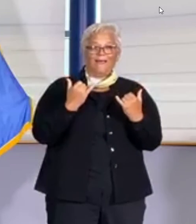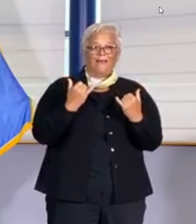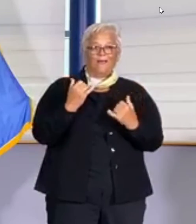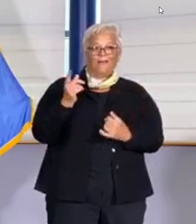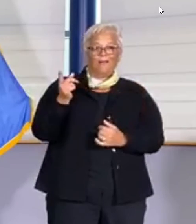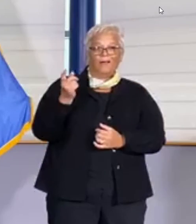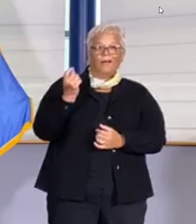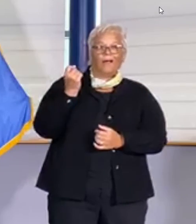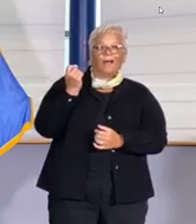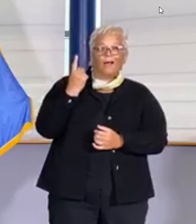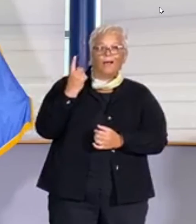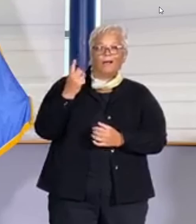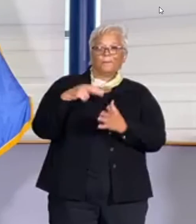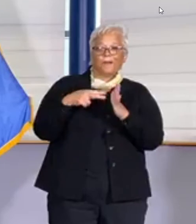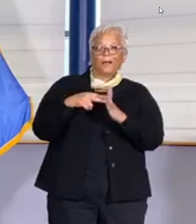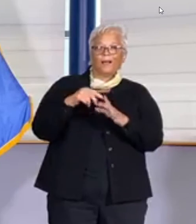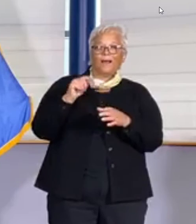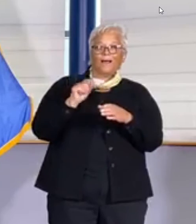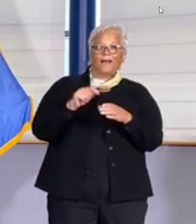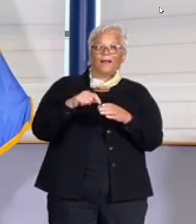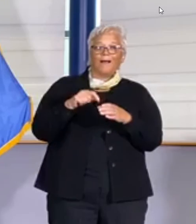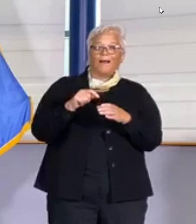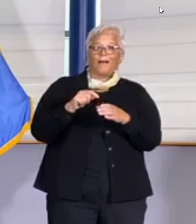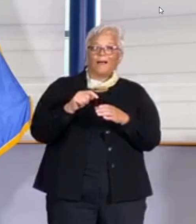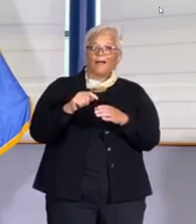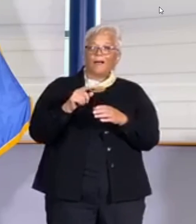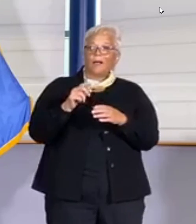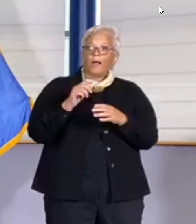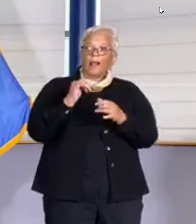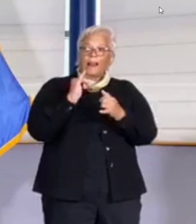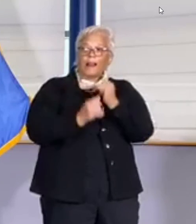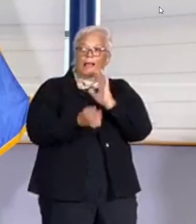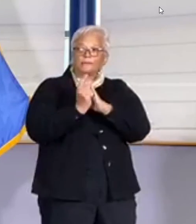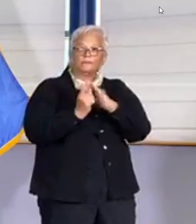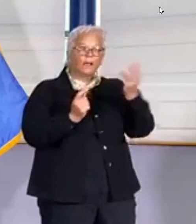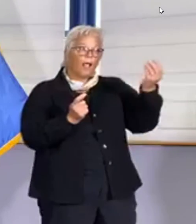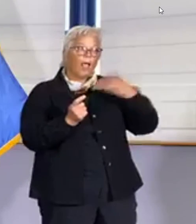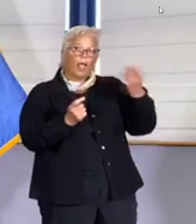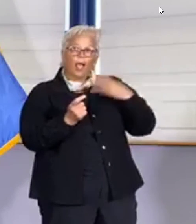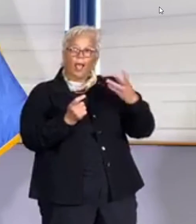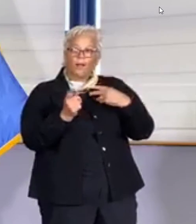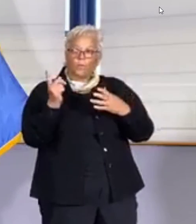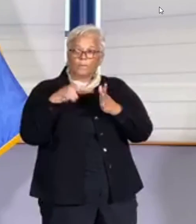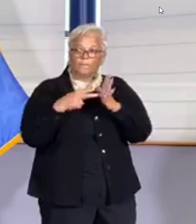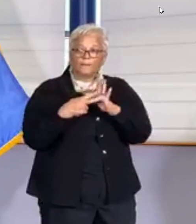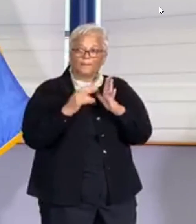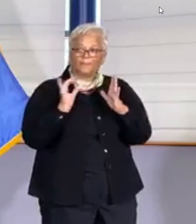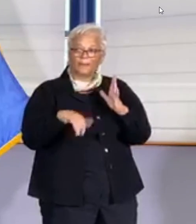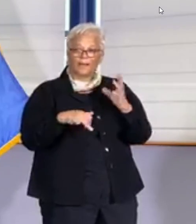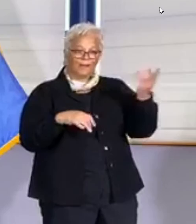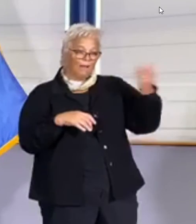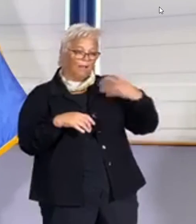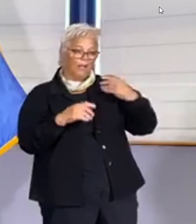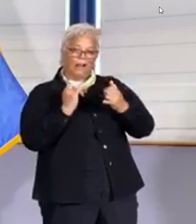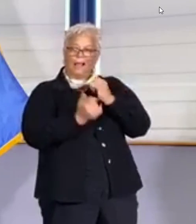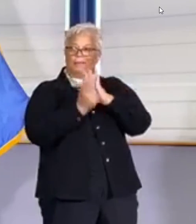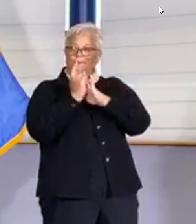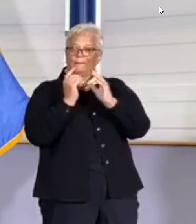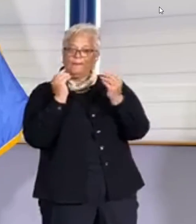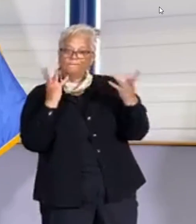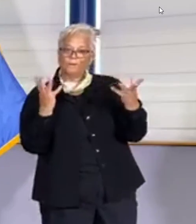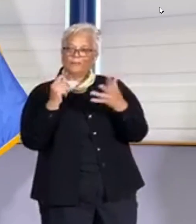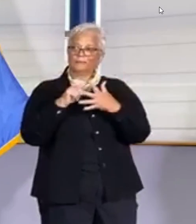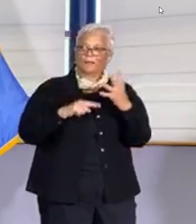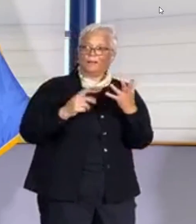out by accident? Yes. And my hope is that we would get that information